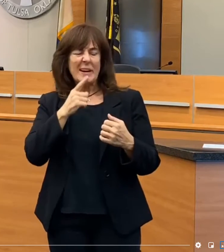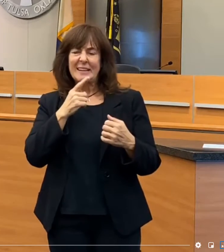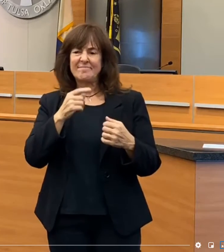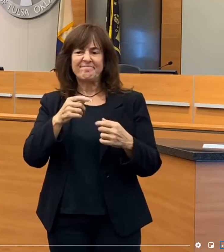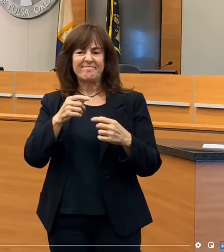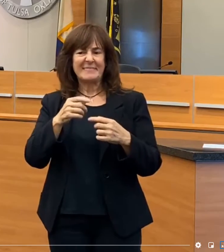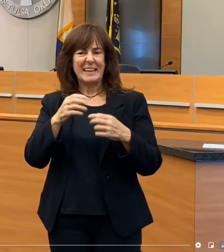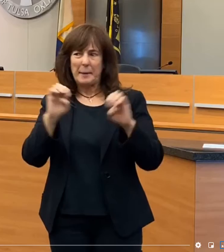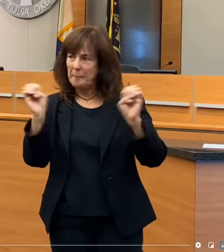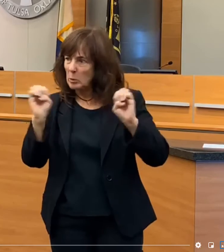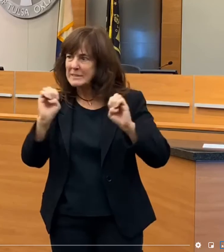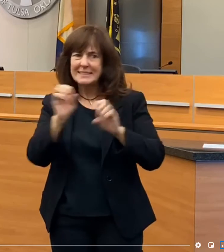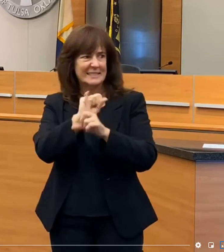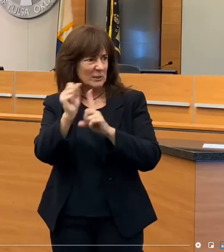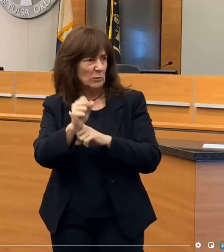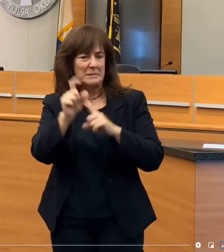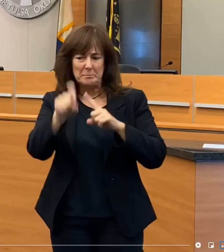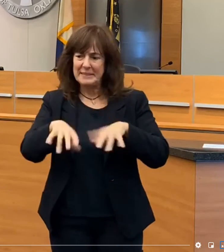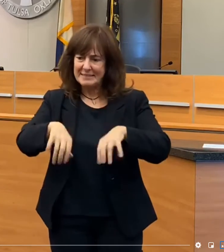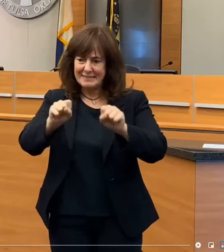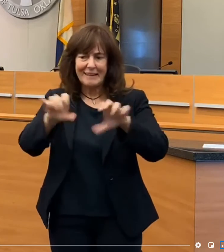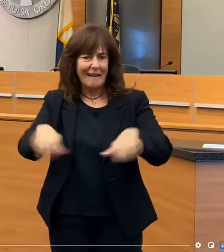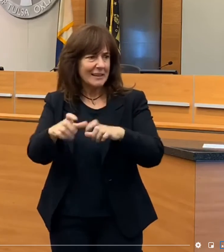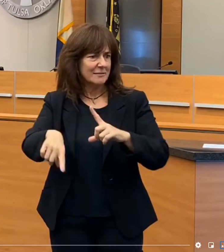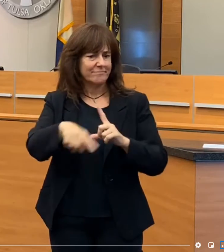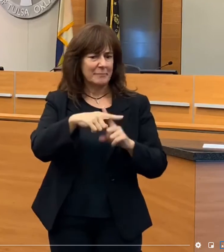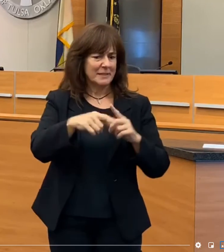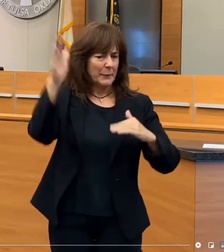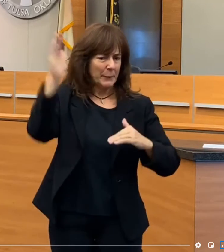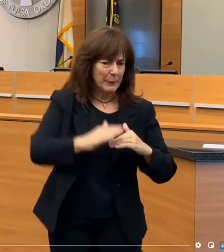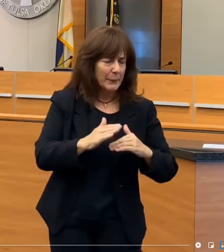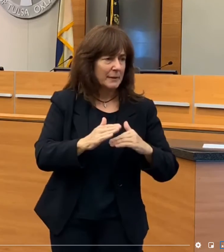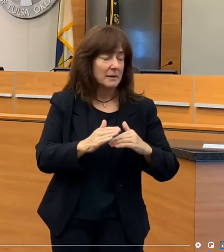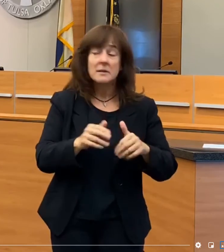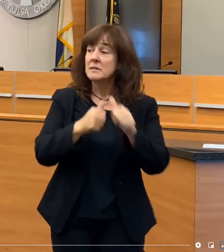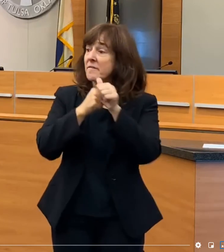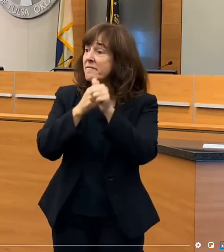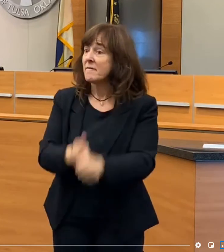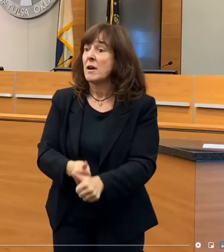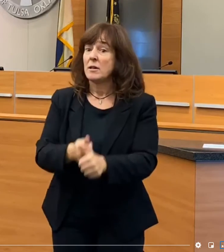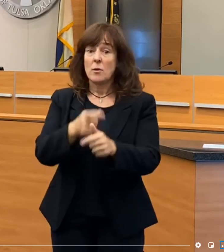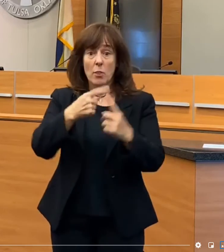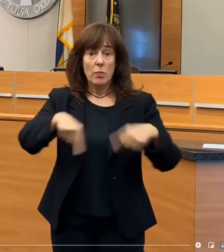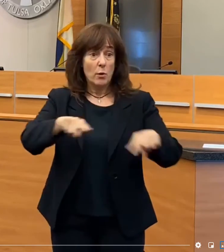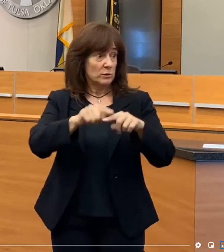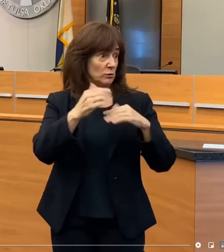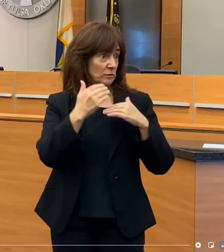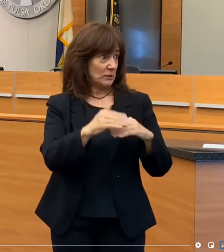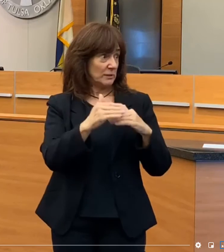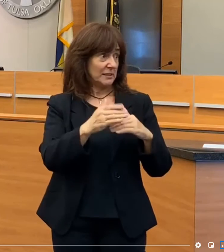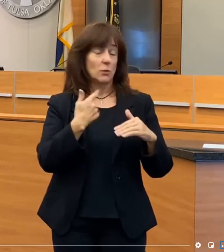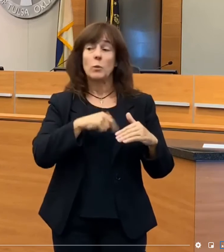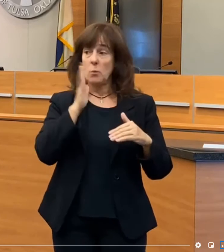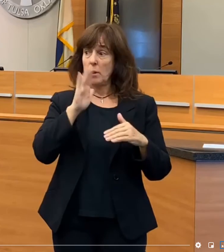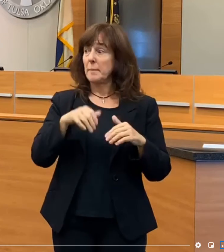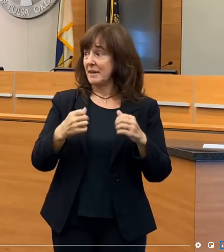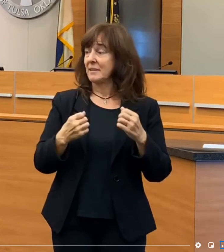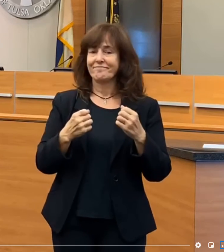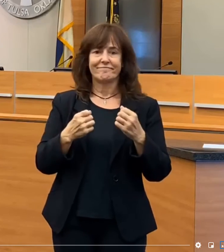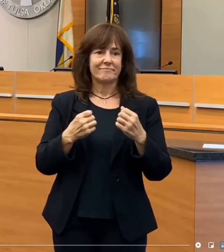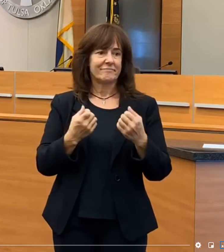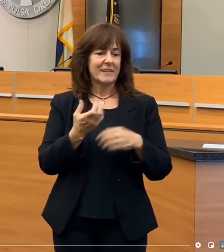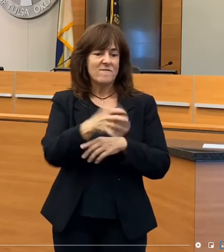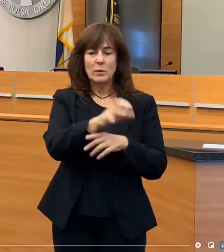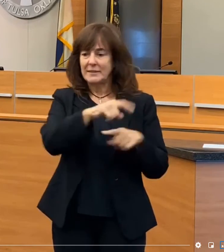dire situation and that action is necessary. So I'd encourage everyone to follow those restrictions, and I can tell you that we will be enforcing those